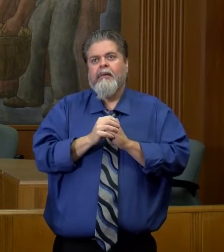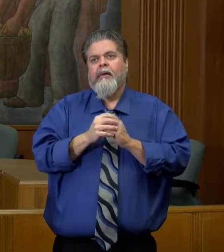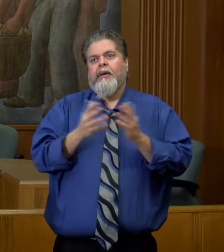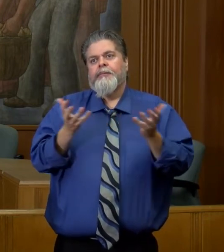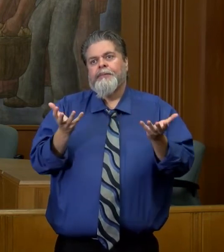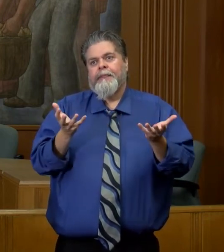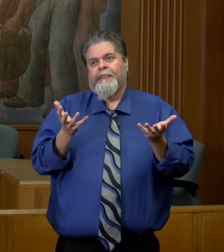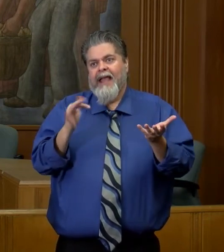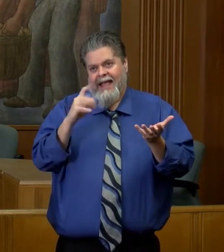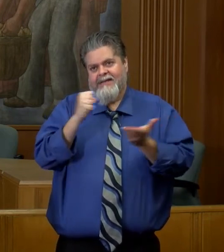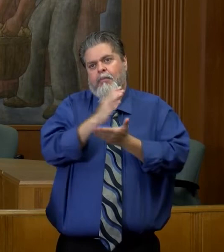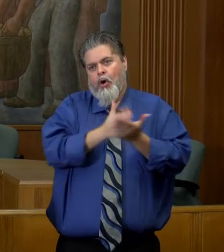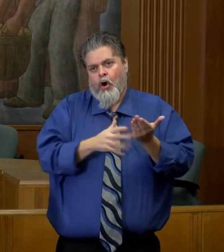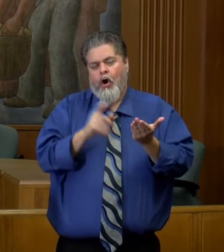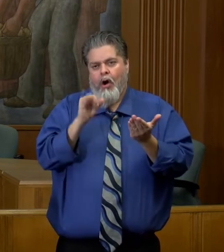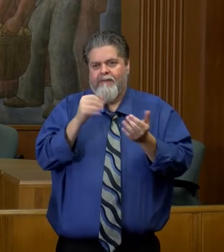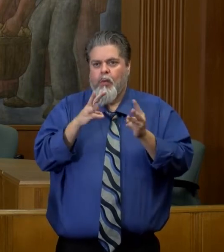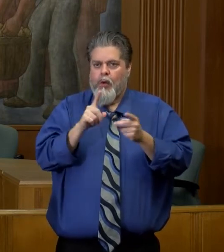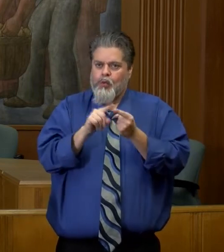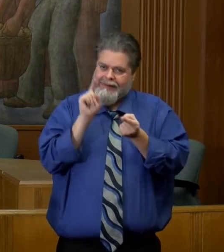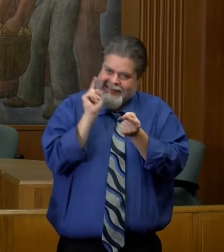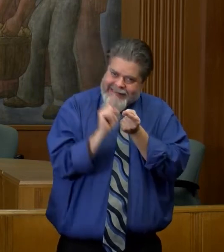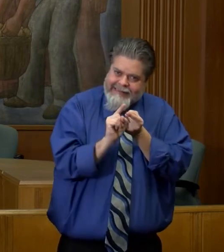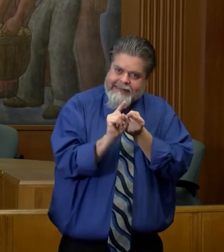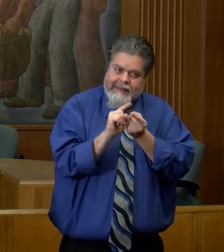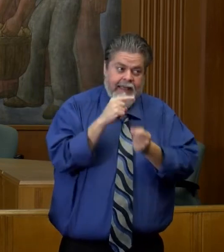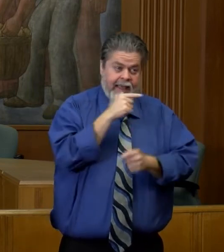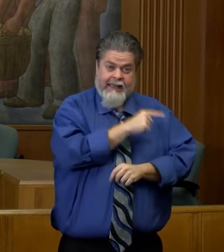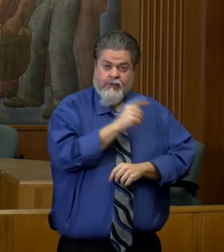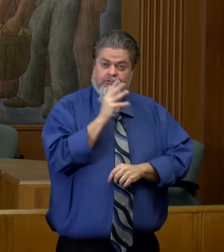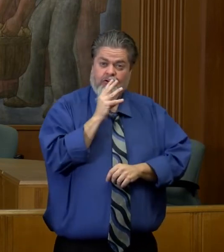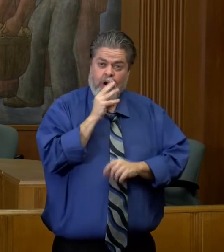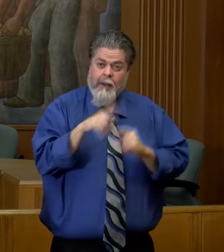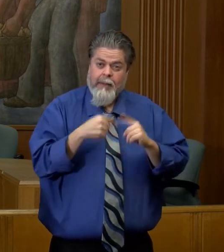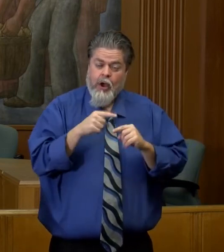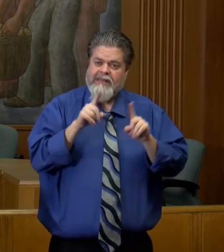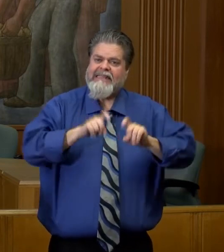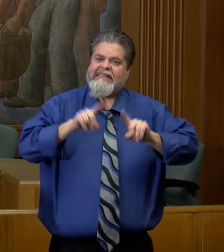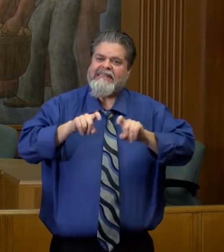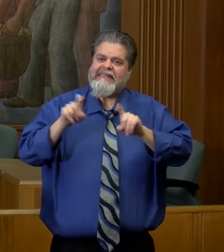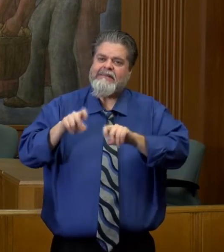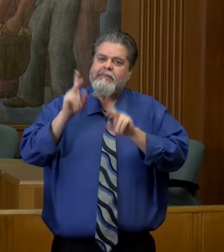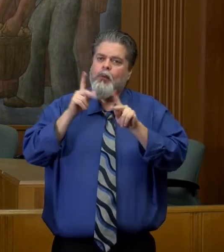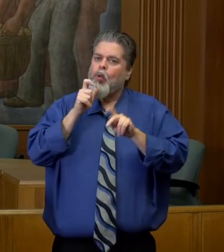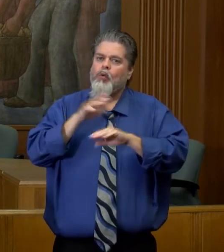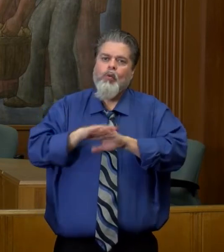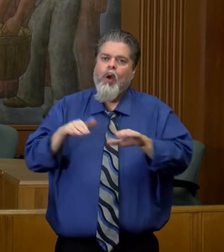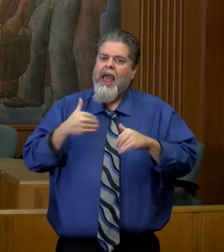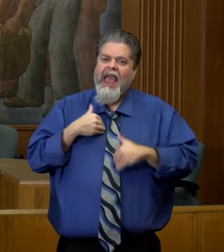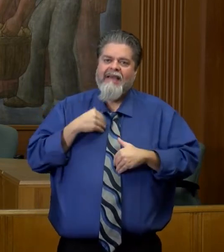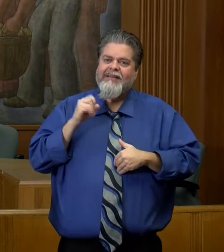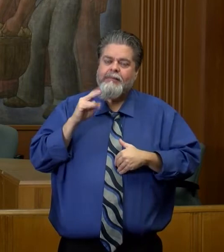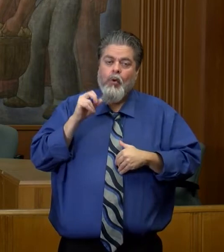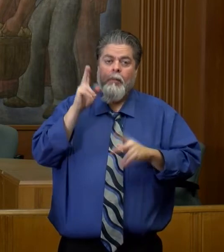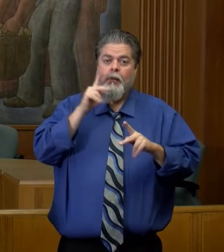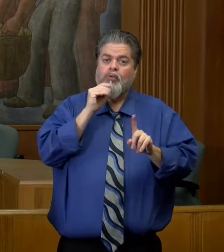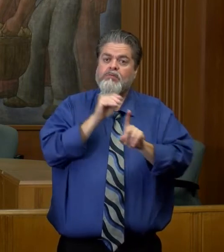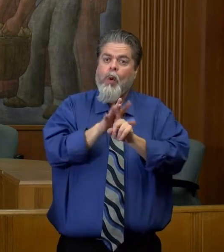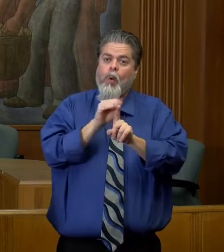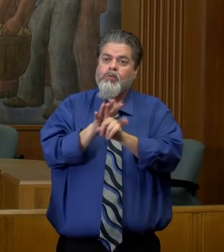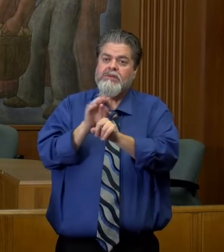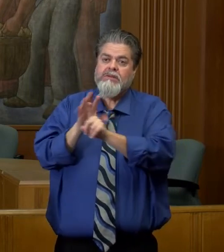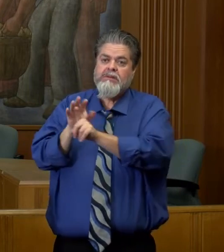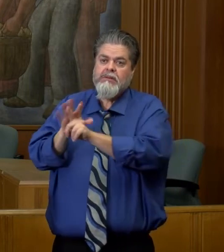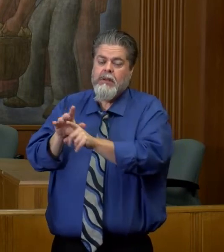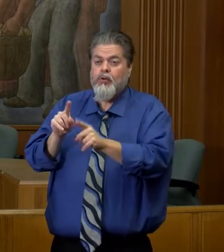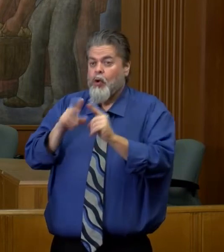it absolutely is part of a mitigation strategy. He was talking about testing asymptomatic individuals or individuals who have been exposed or